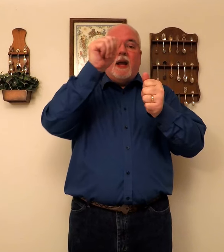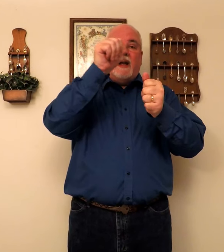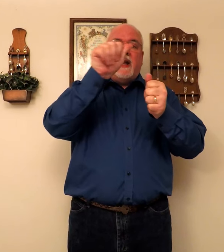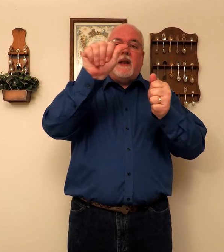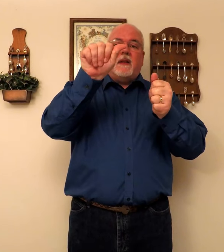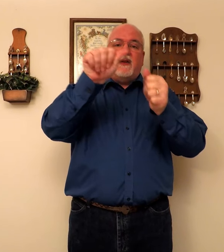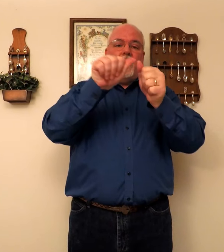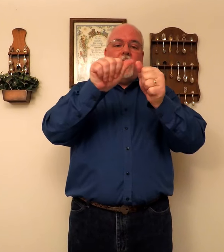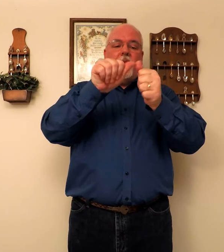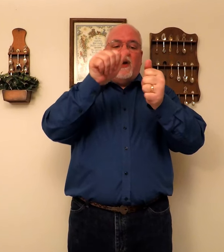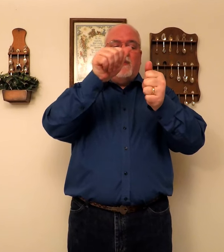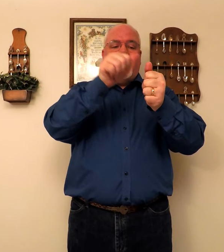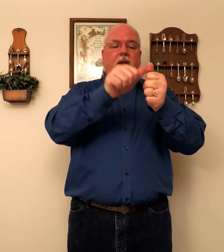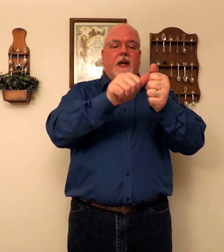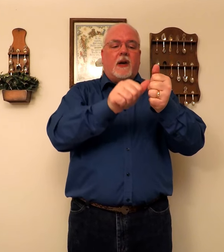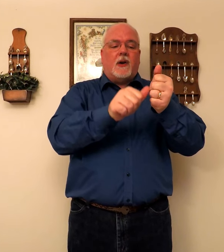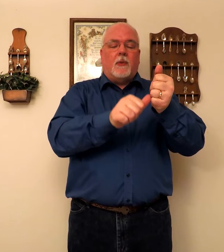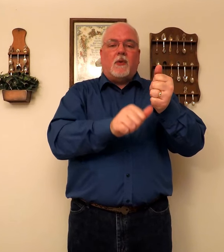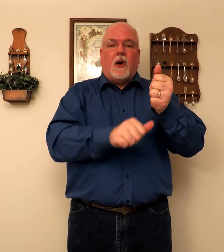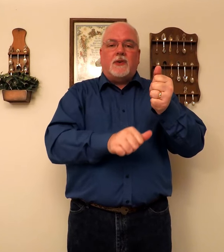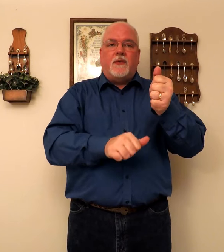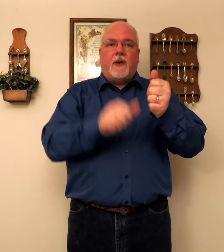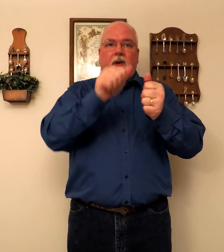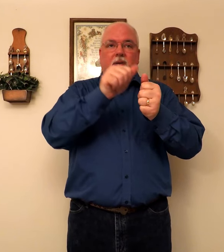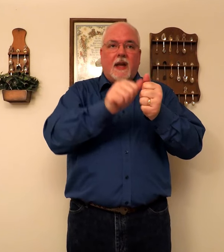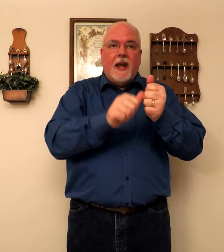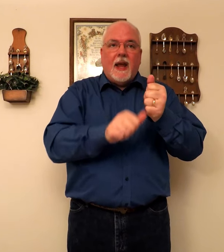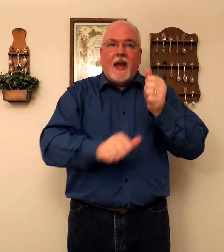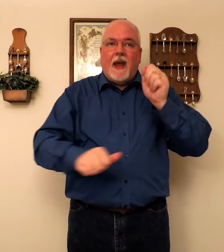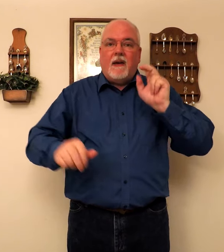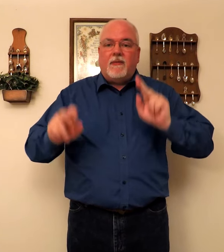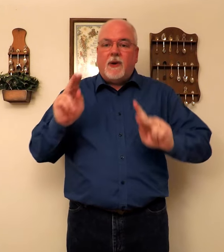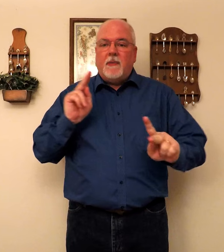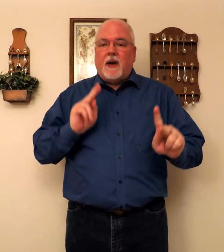And take your thumb. And just kind of come across your fingers. Everybody.